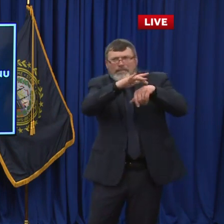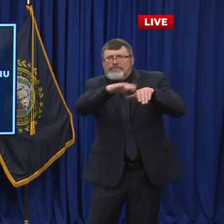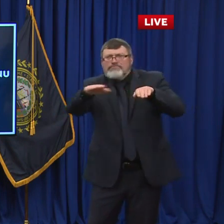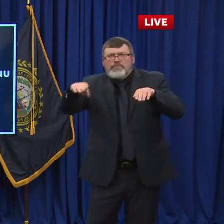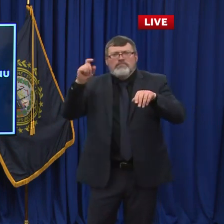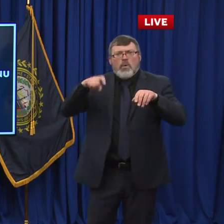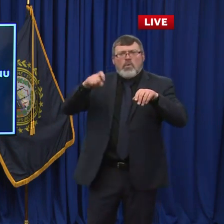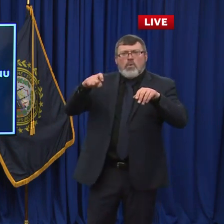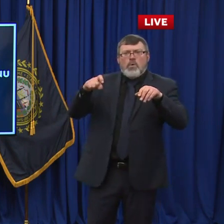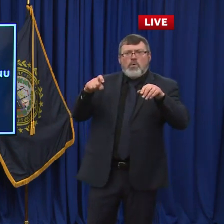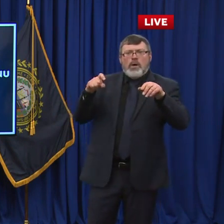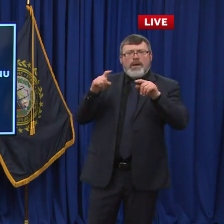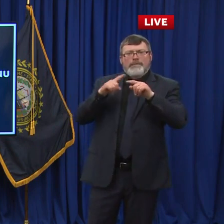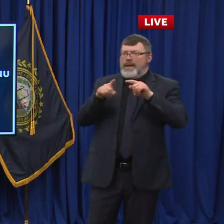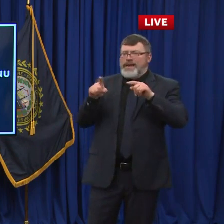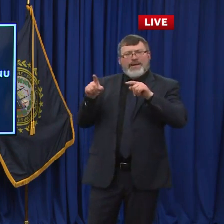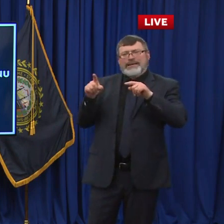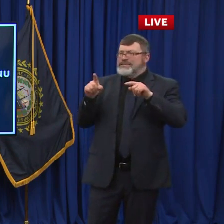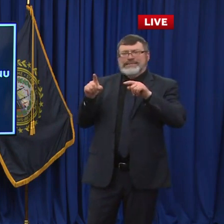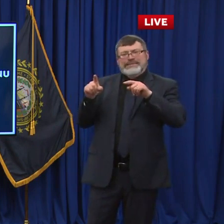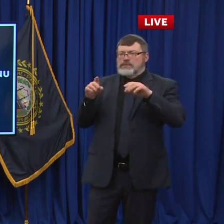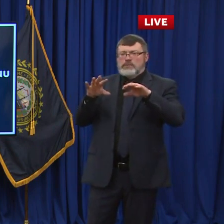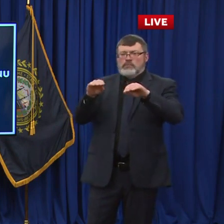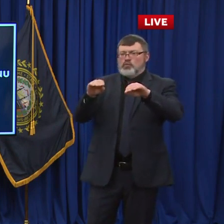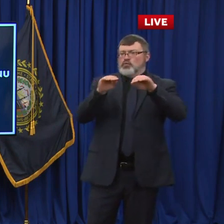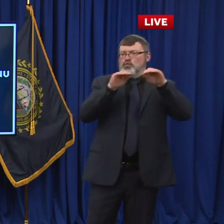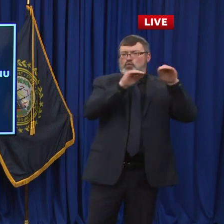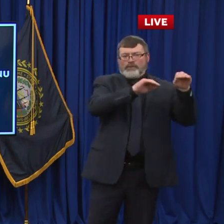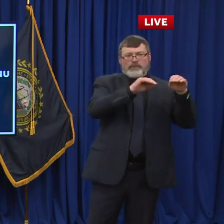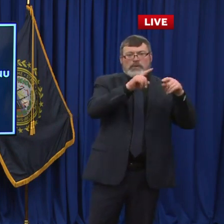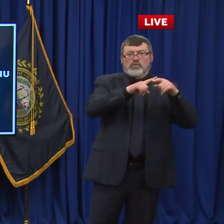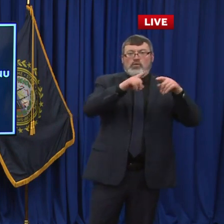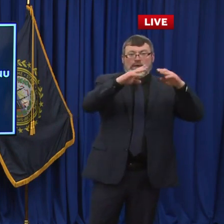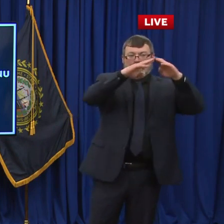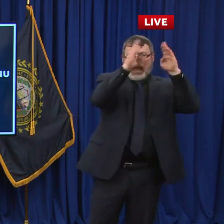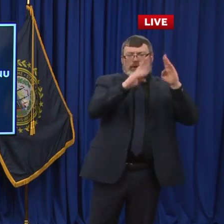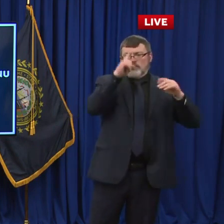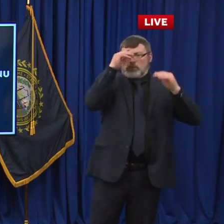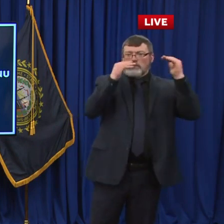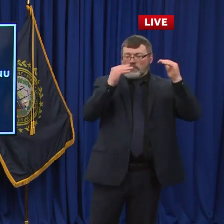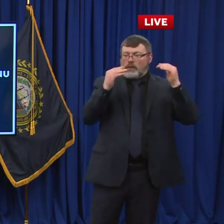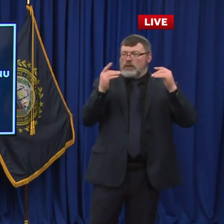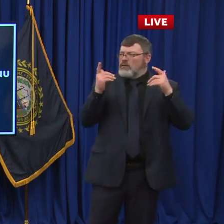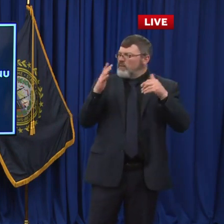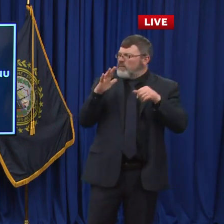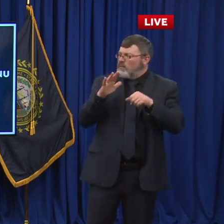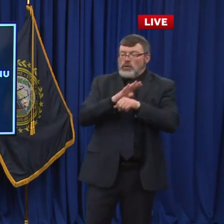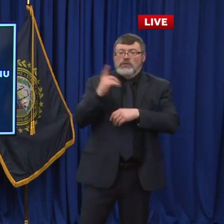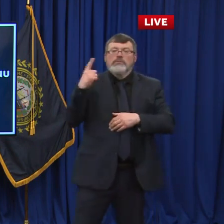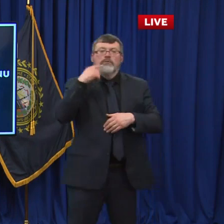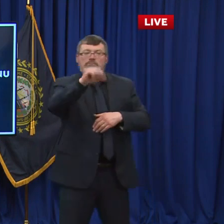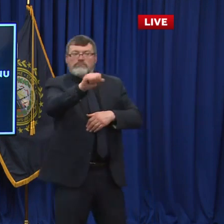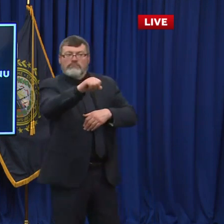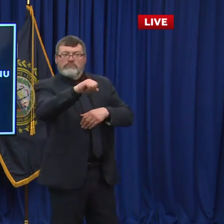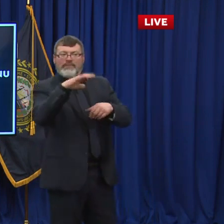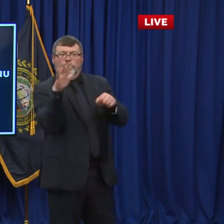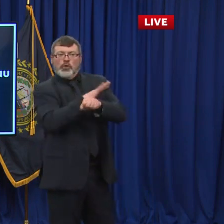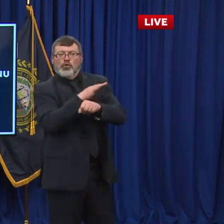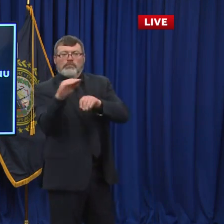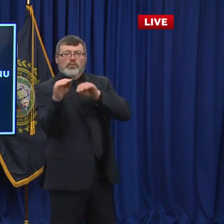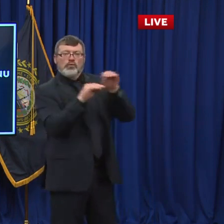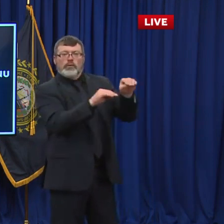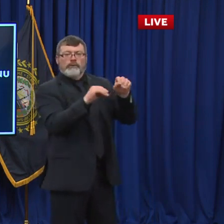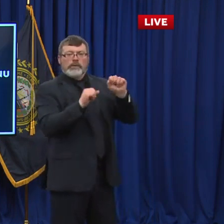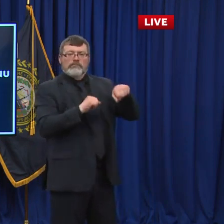completely, yeah, we are full 100% of the time, 100% of the beds. It opened in